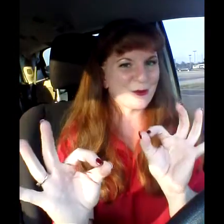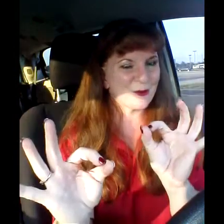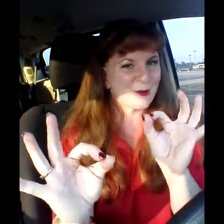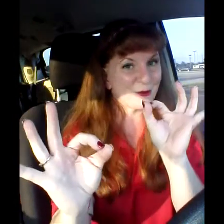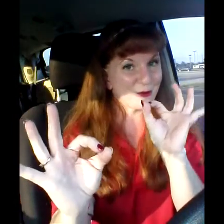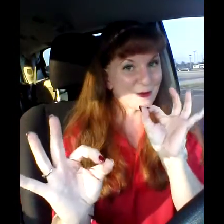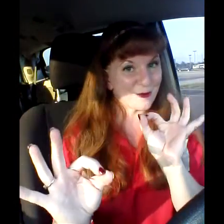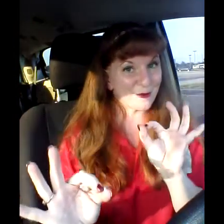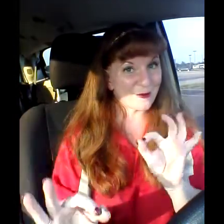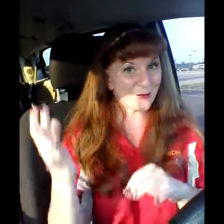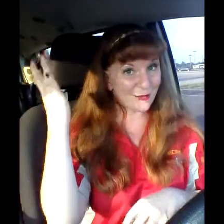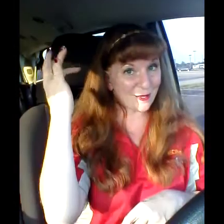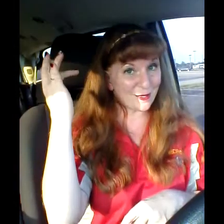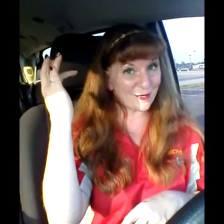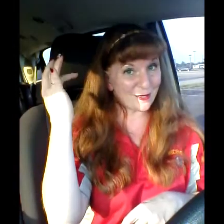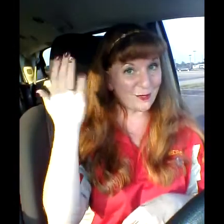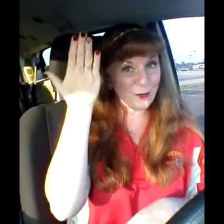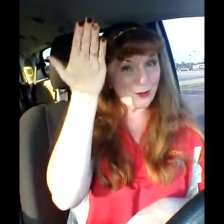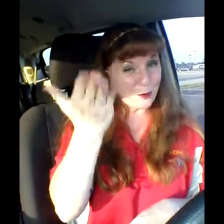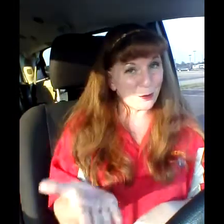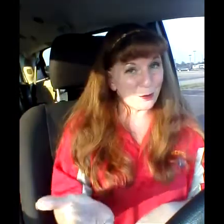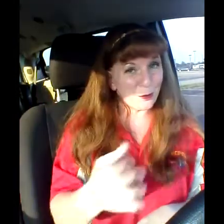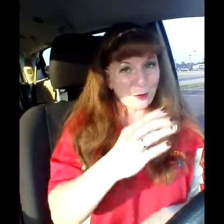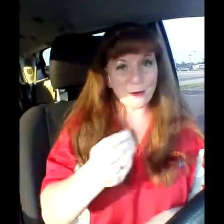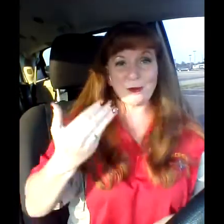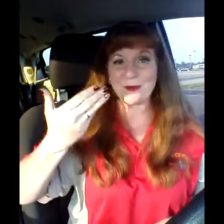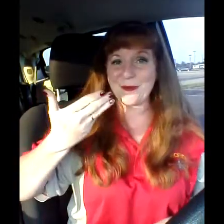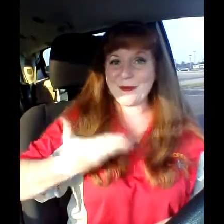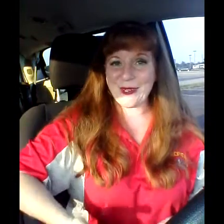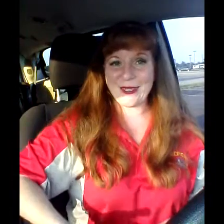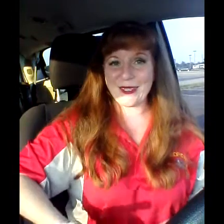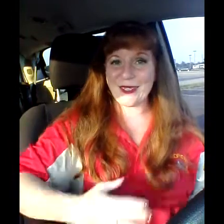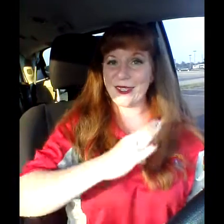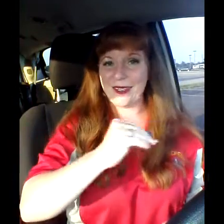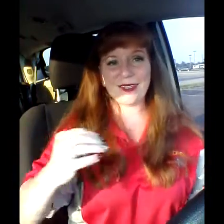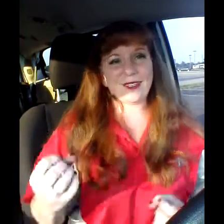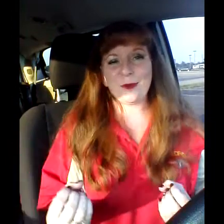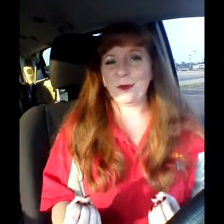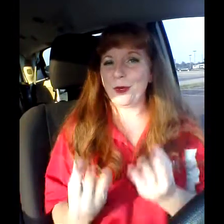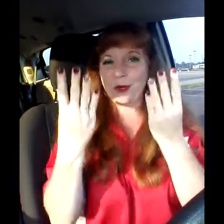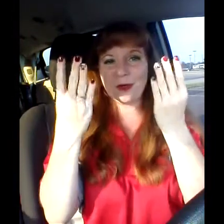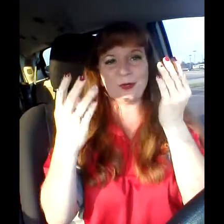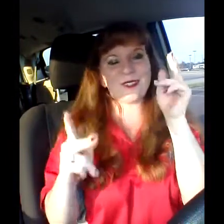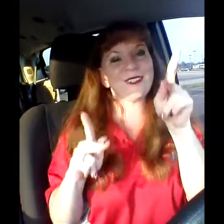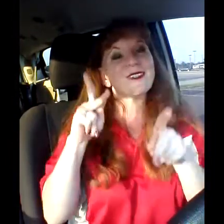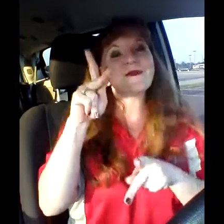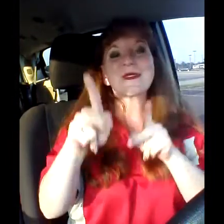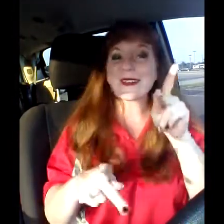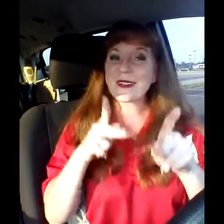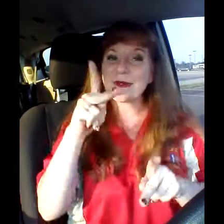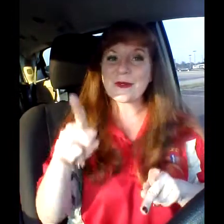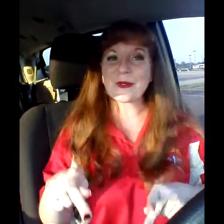Cause there's you and me And all our people